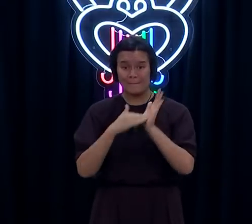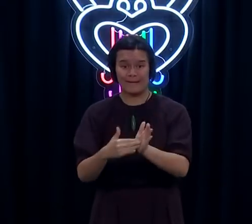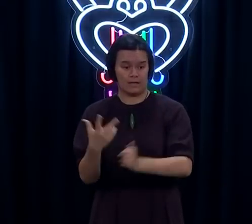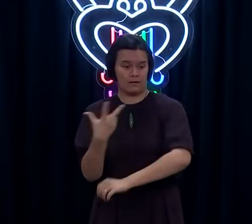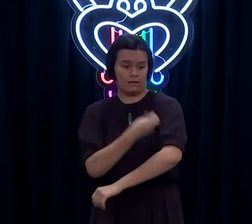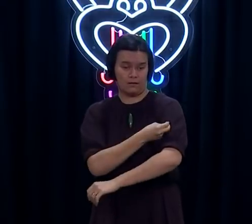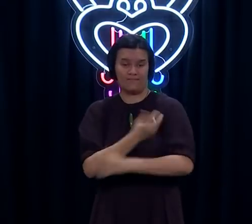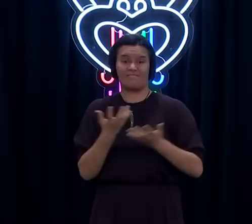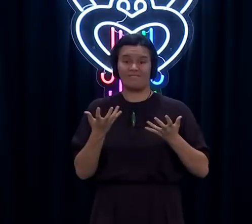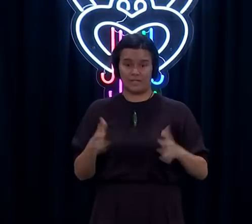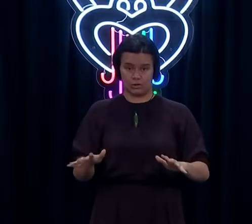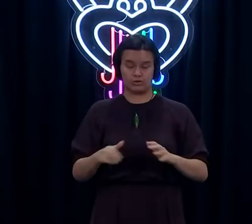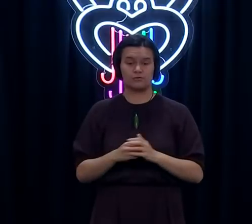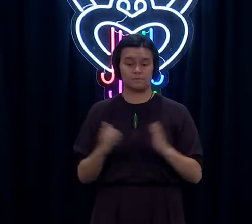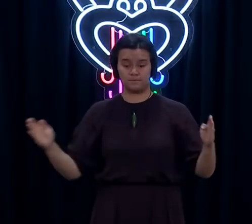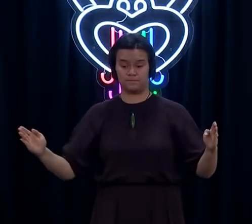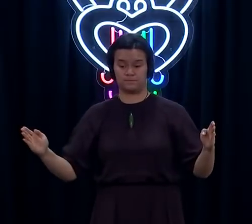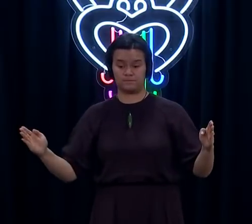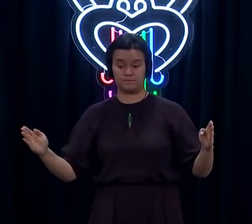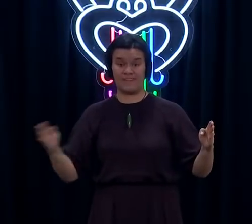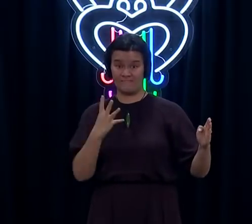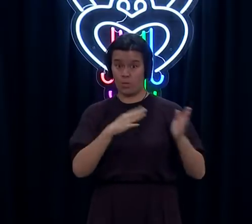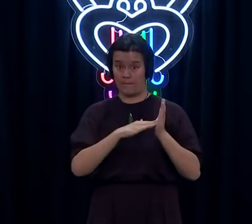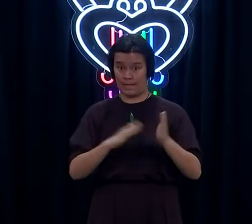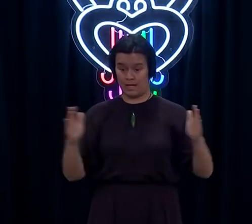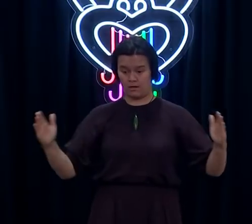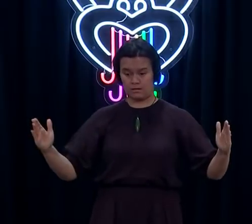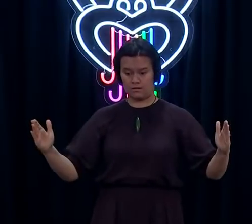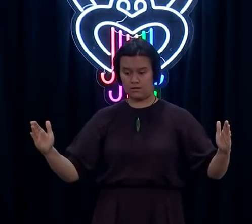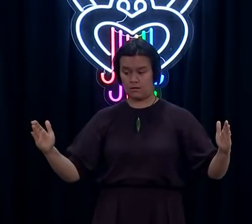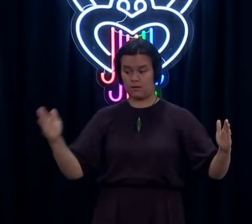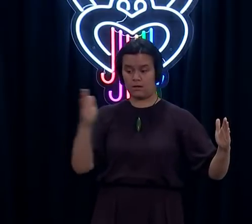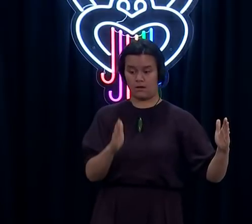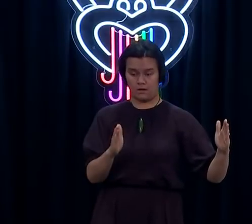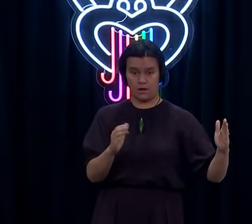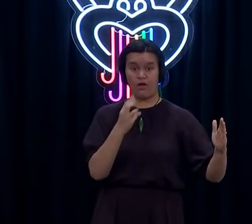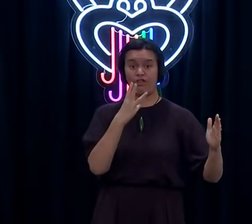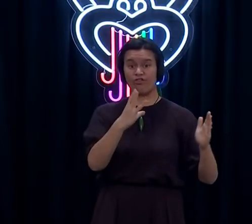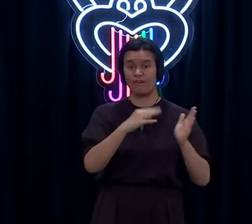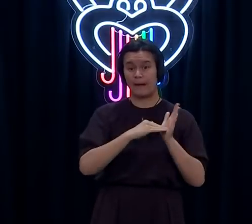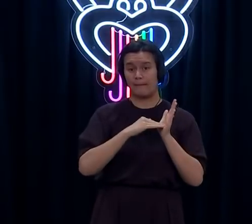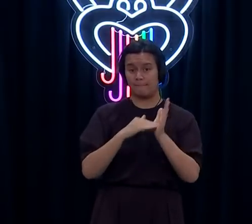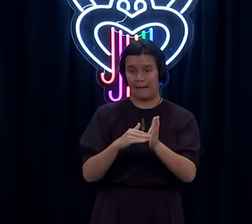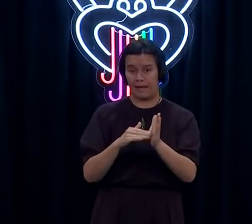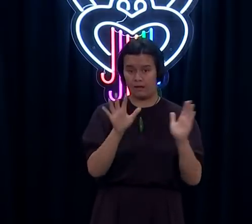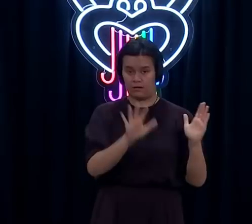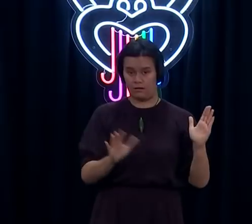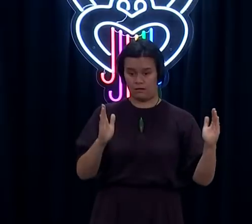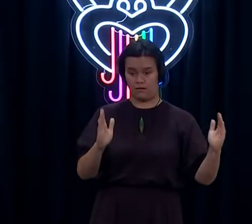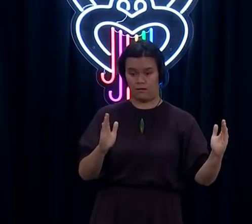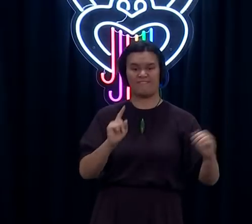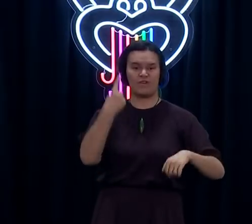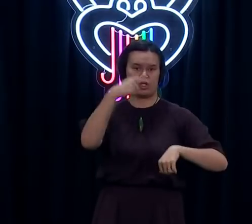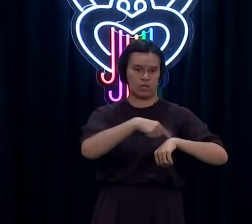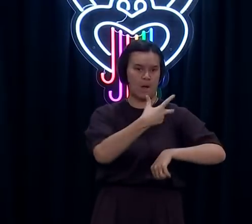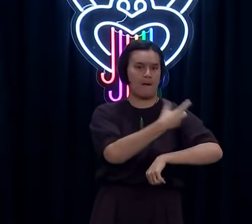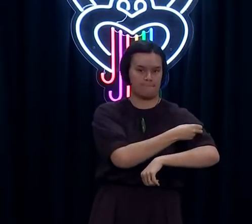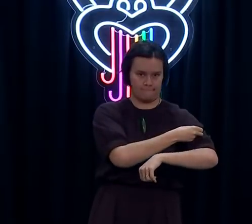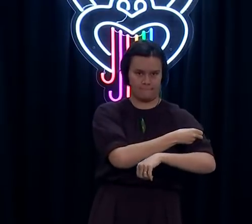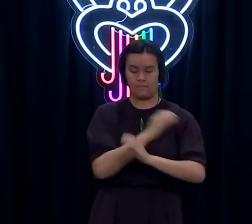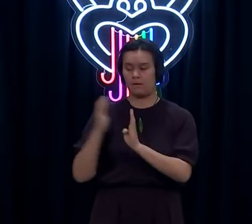vaccine have now been administered. Of these, 3,078,000 people have had their first dose